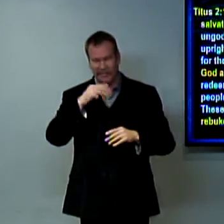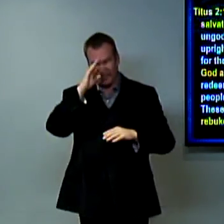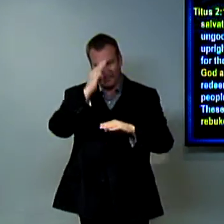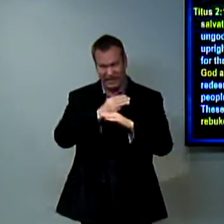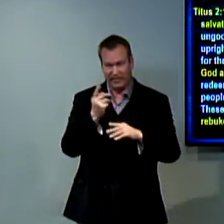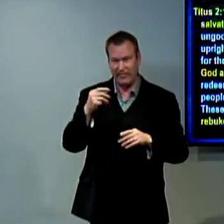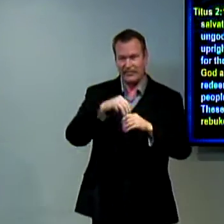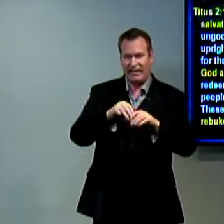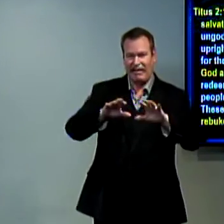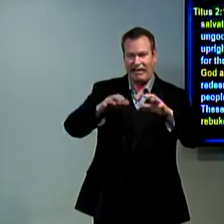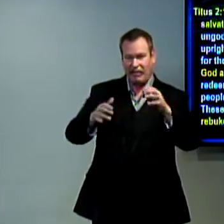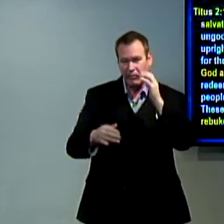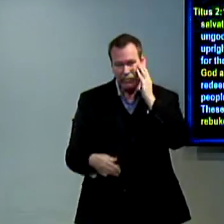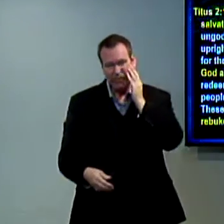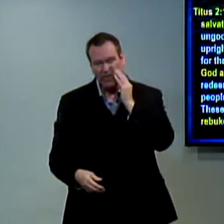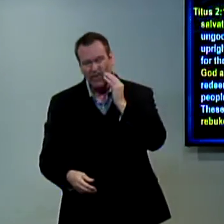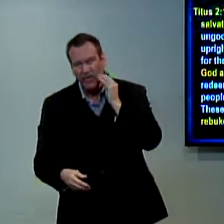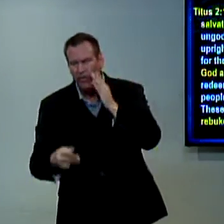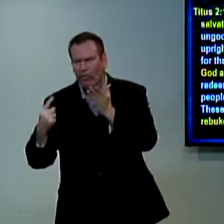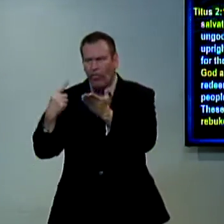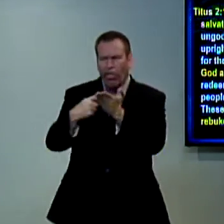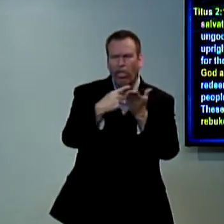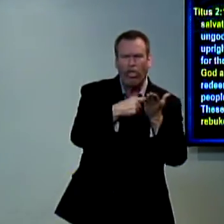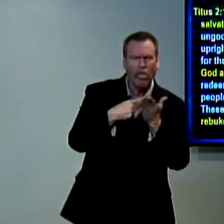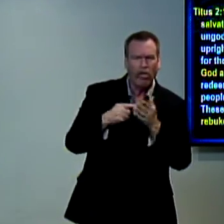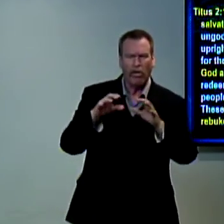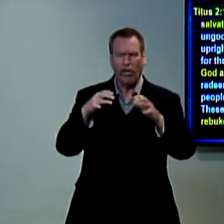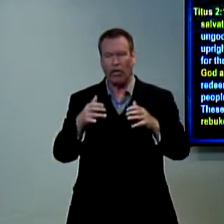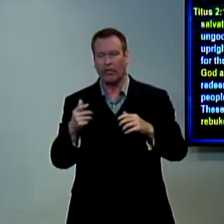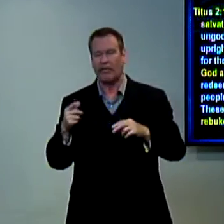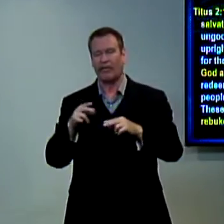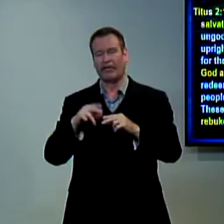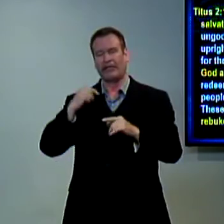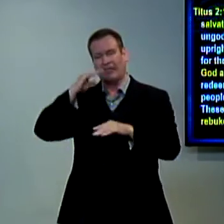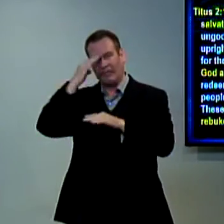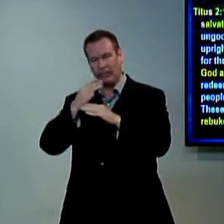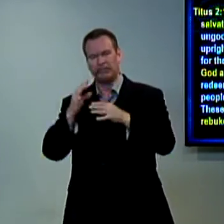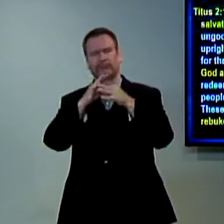the things that you remember I remember way back when having a discussion in class